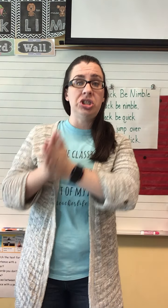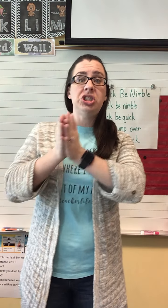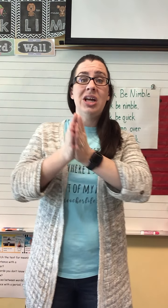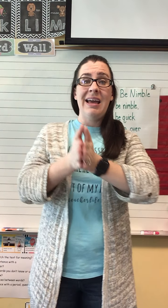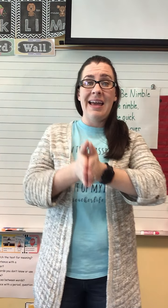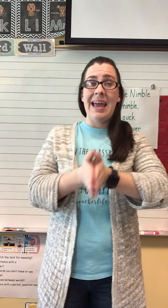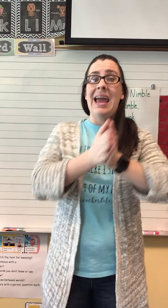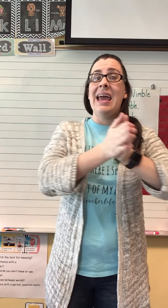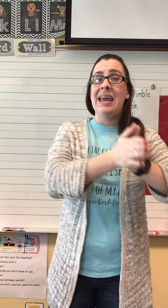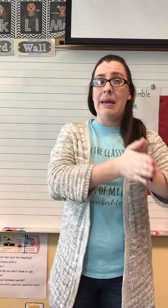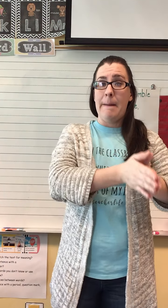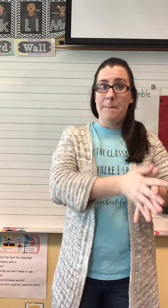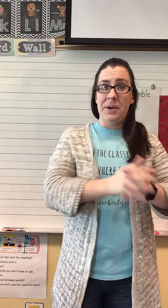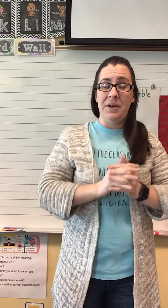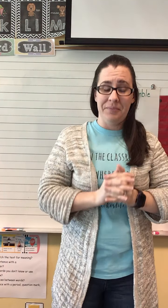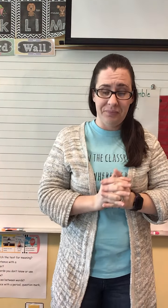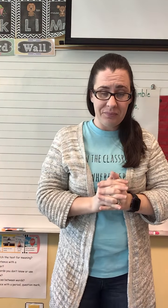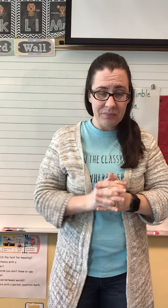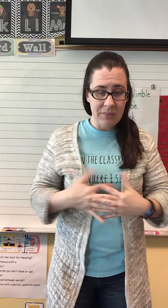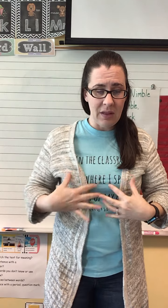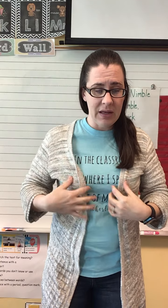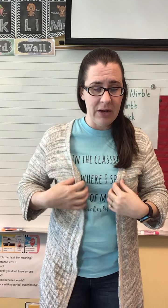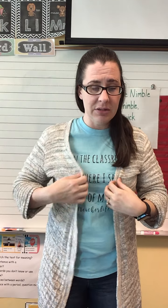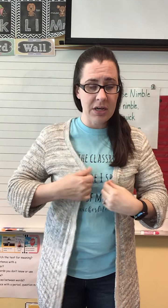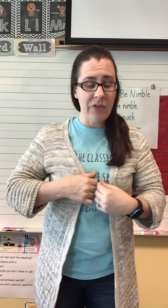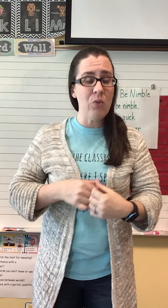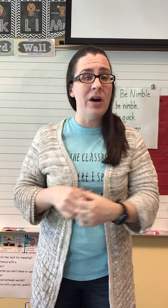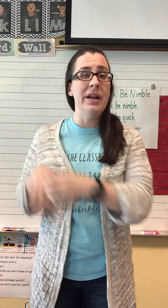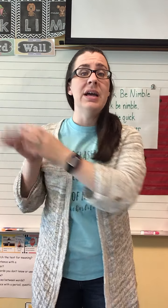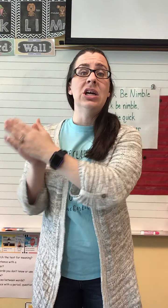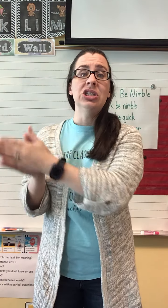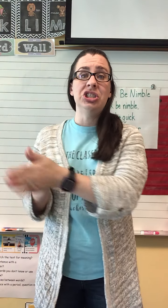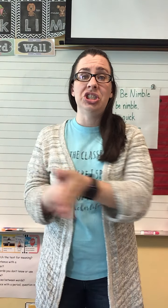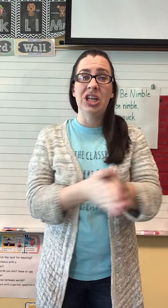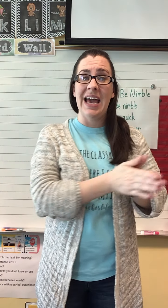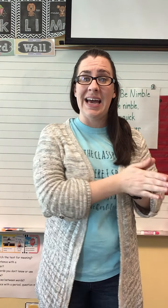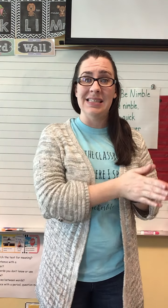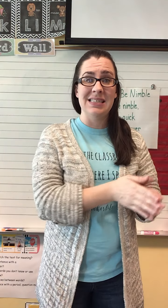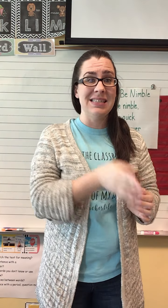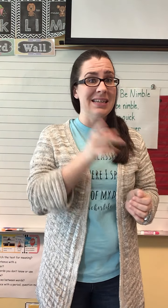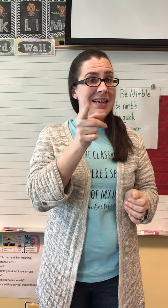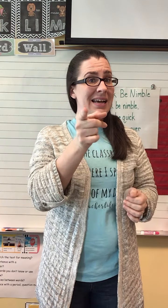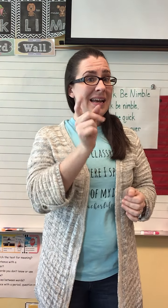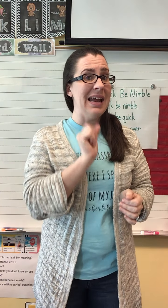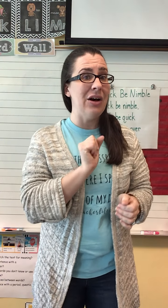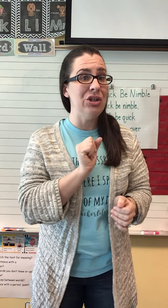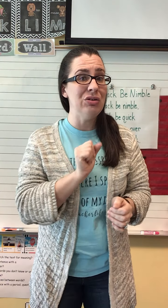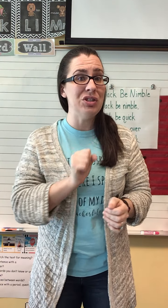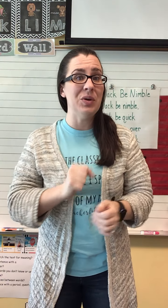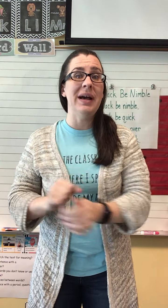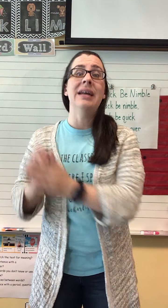Sh. A. P. Here's another one. Chest. Now, you do it.